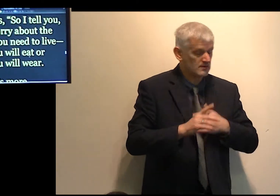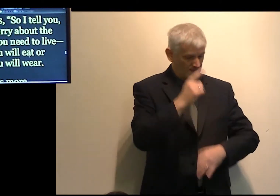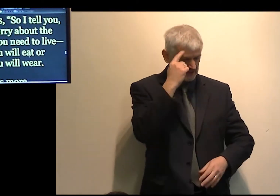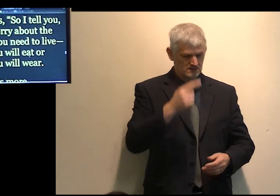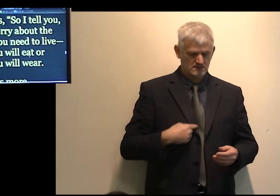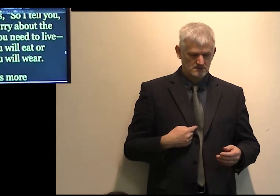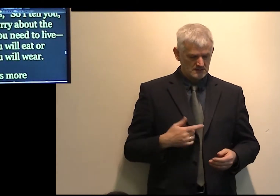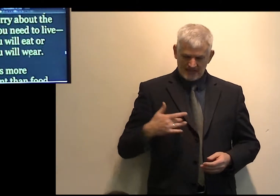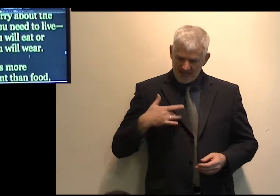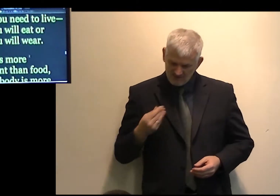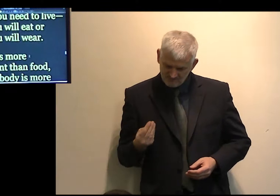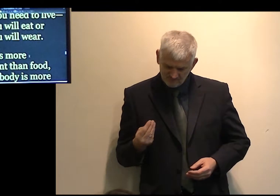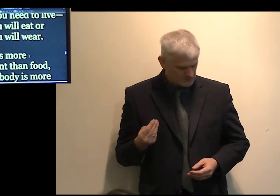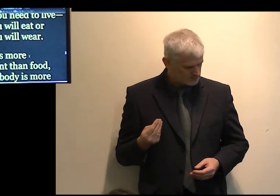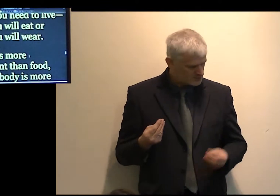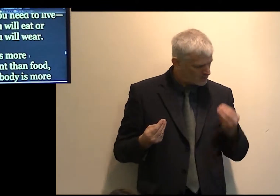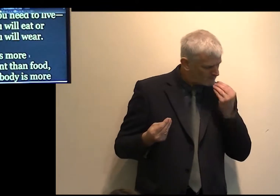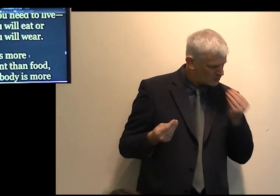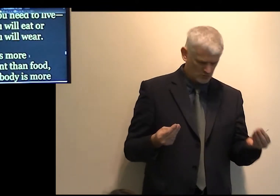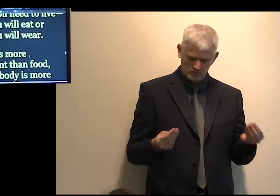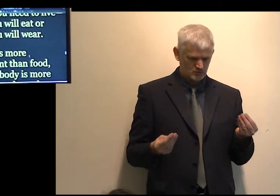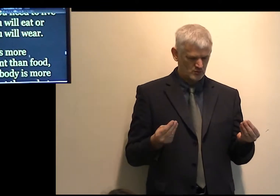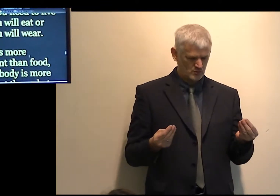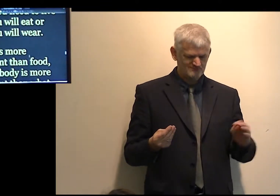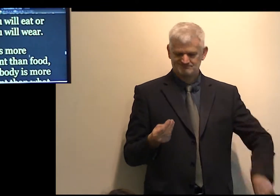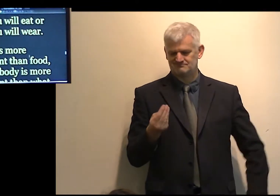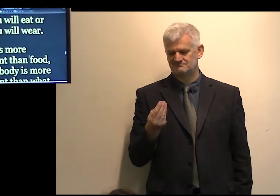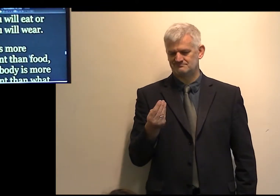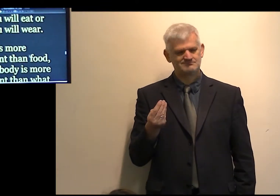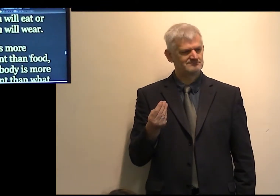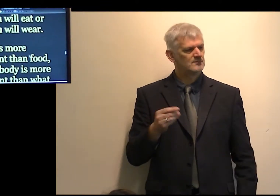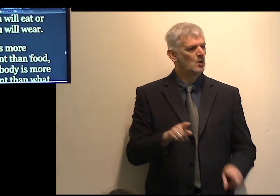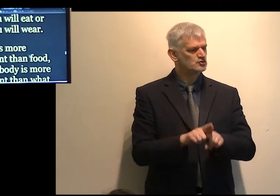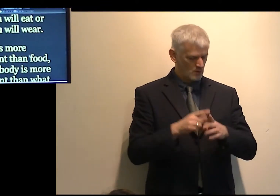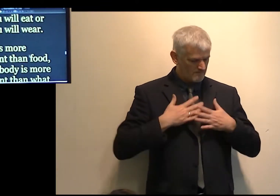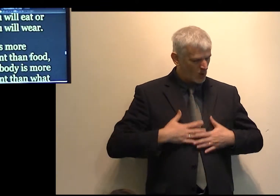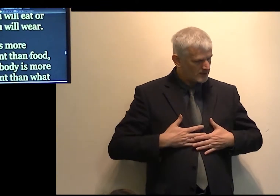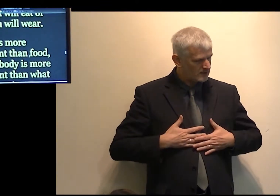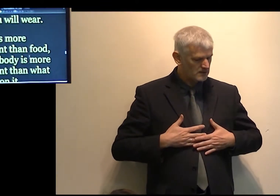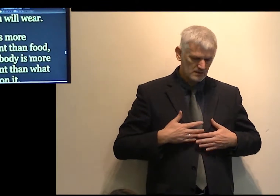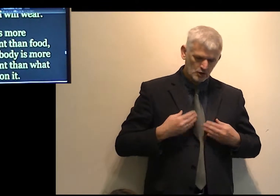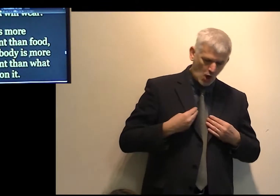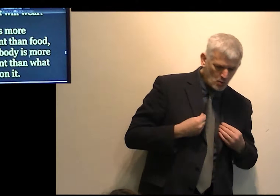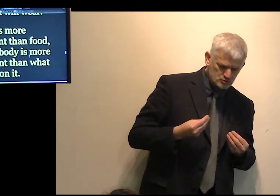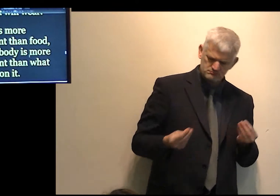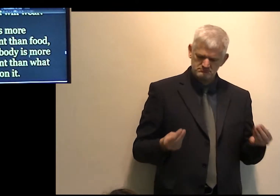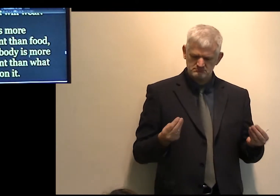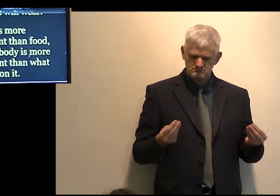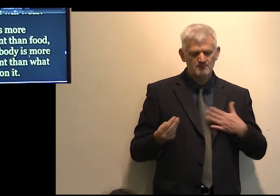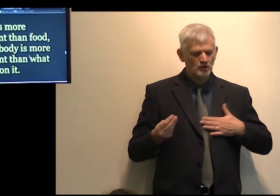meat, and the body is more than raiment. Consider the ravens, for they neither sow